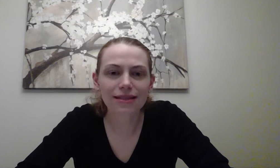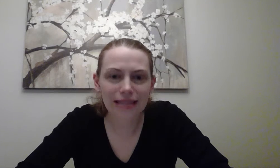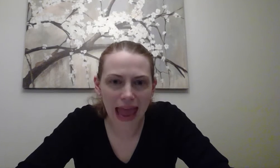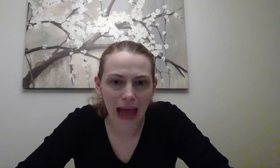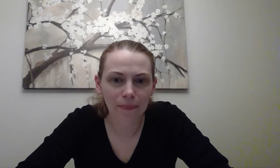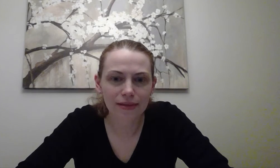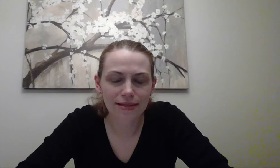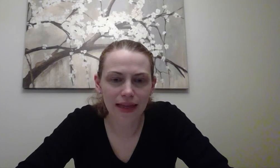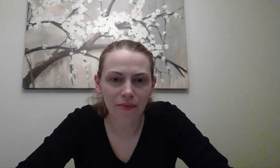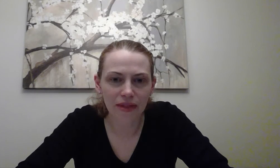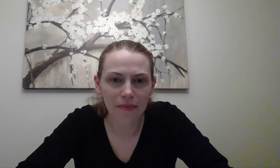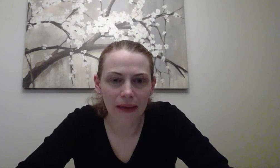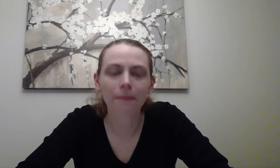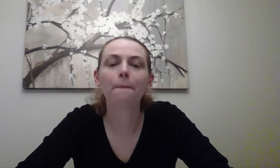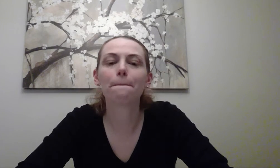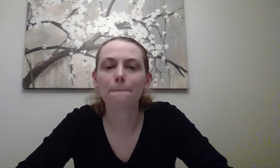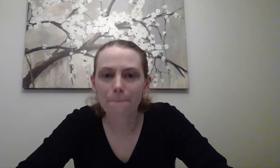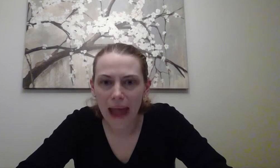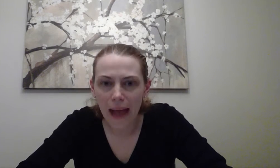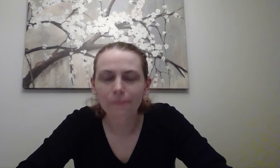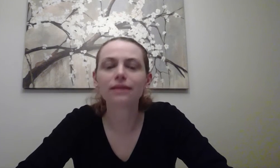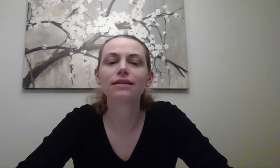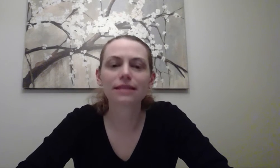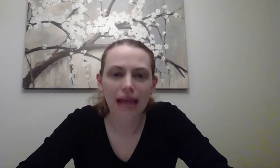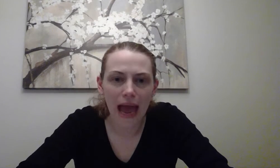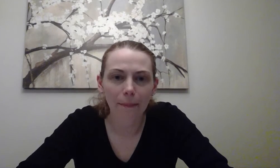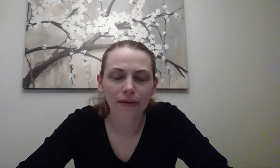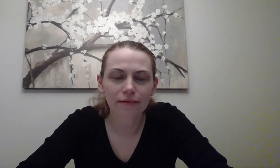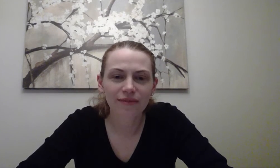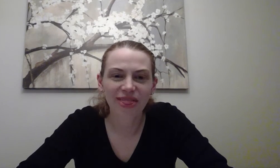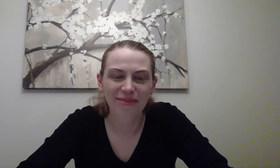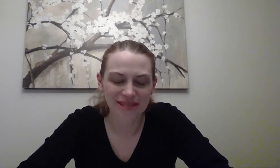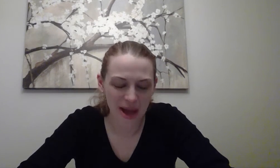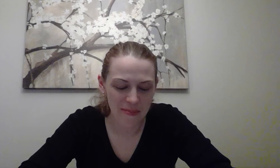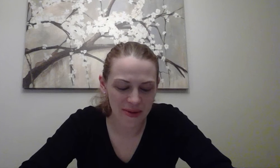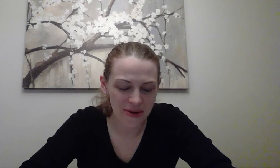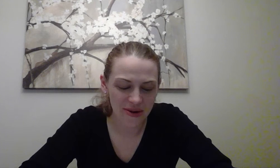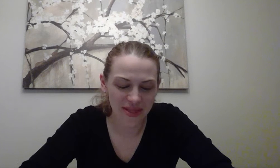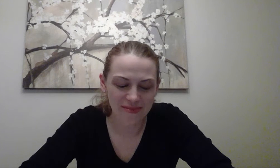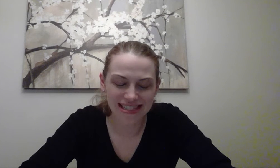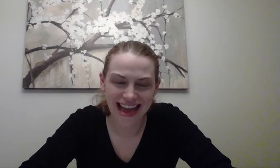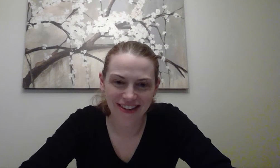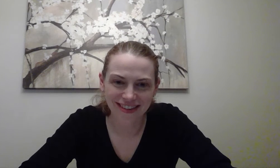tap. Say them with me. Map, tap. Thumbs up or thumbs down.